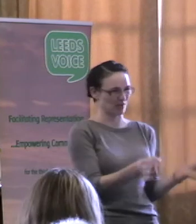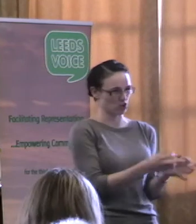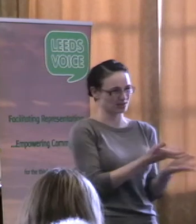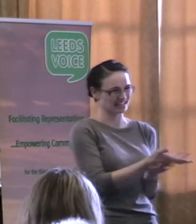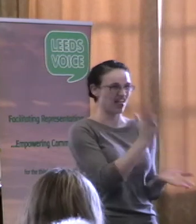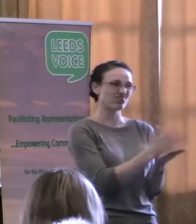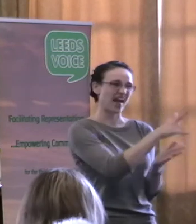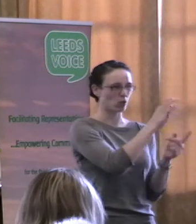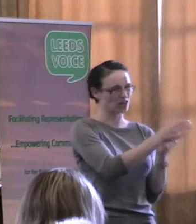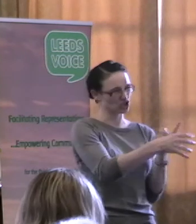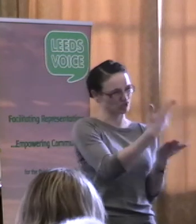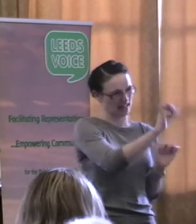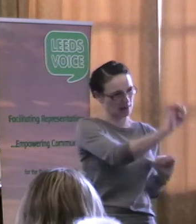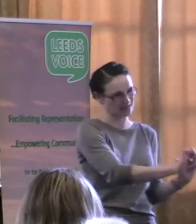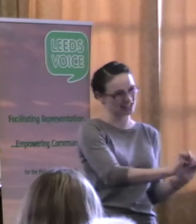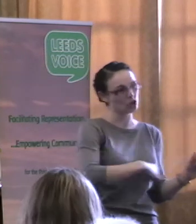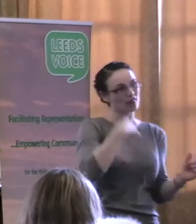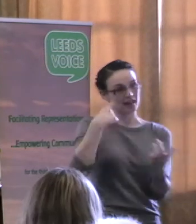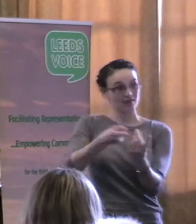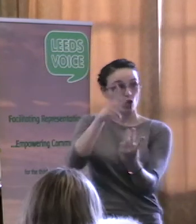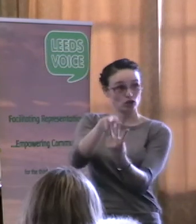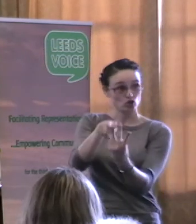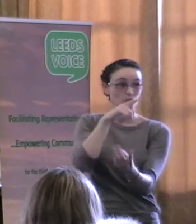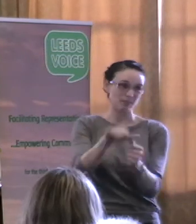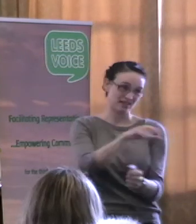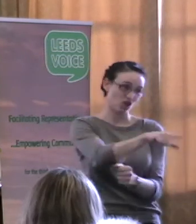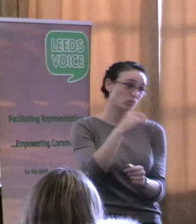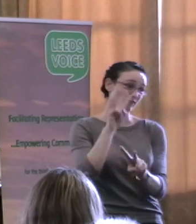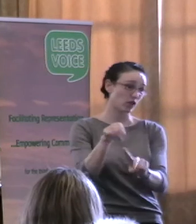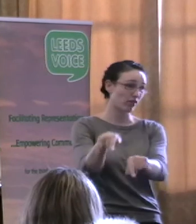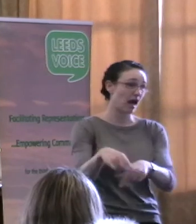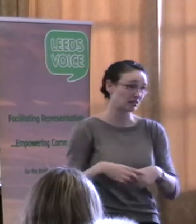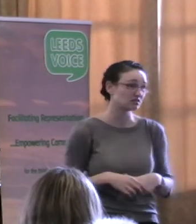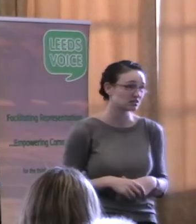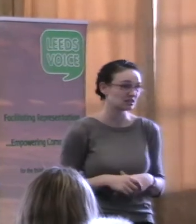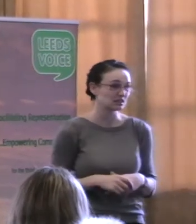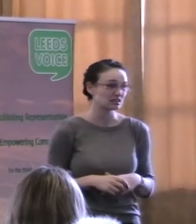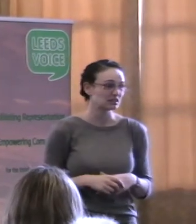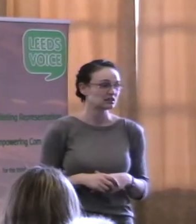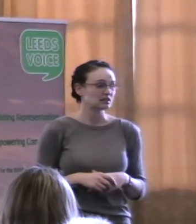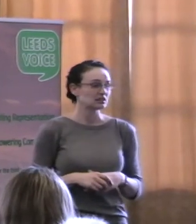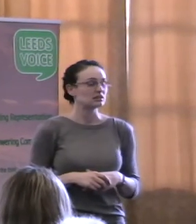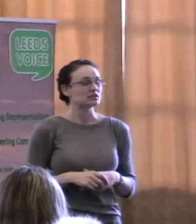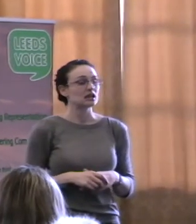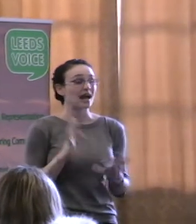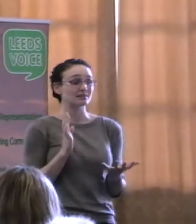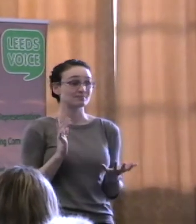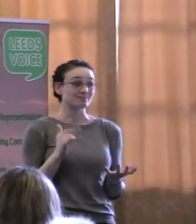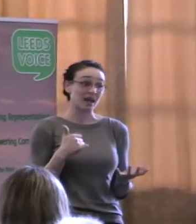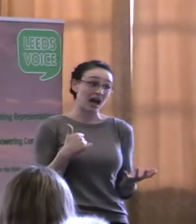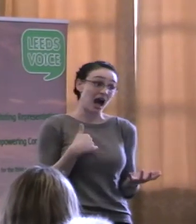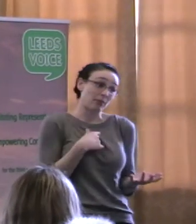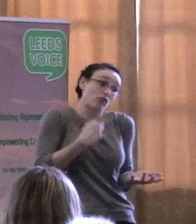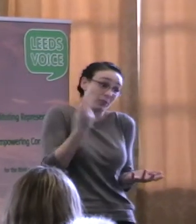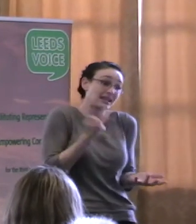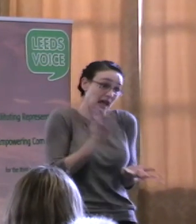firstly will focus on the outcomes of the funding commission. And I really would urge you to respond